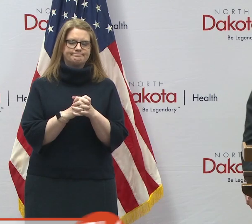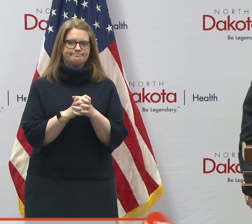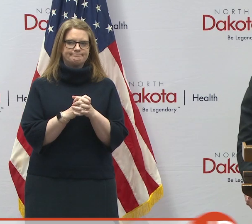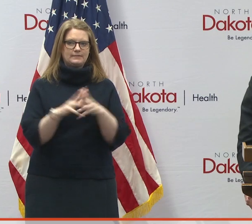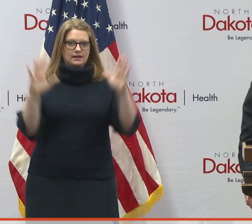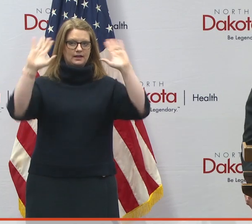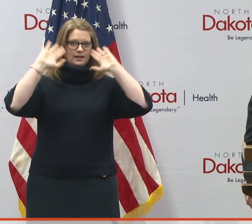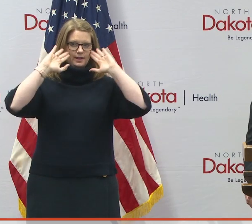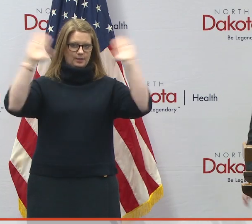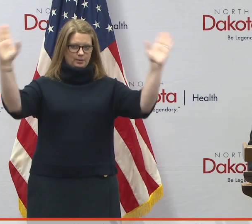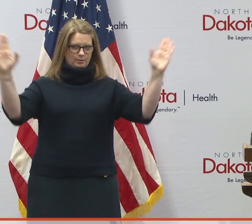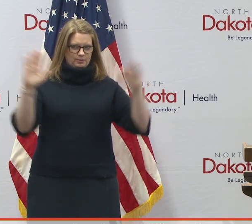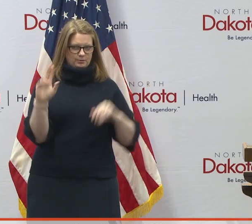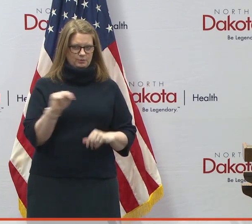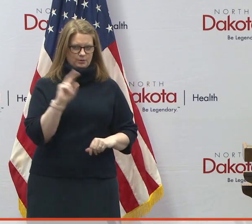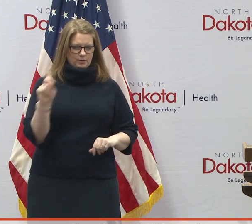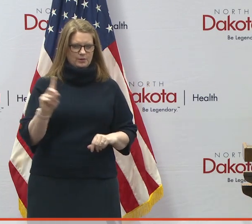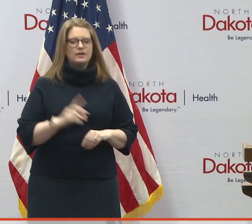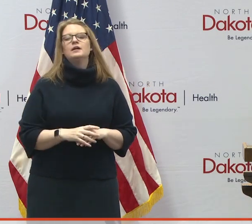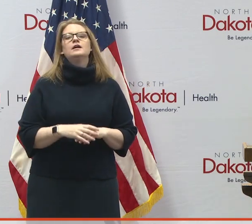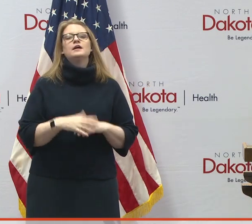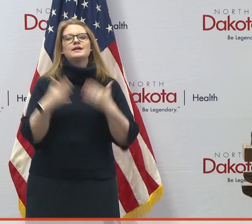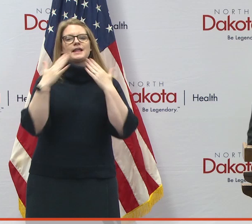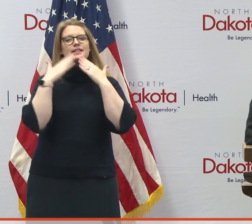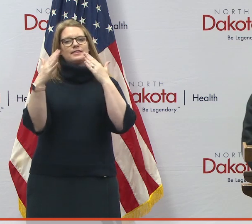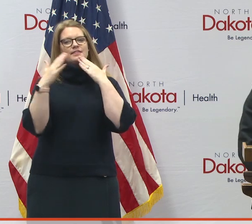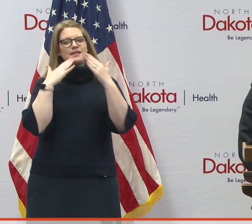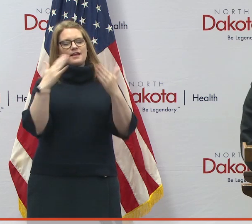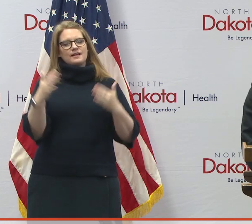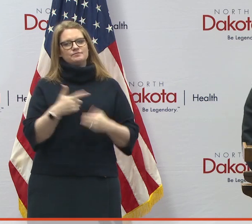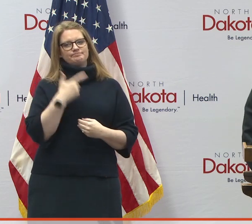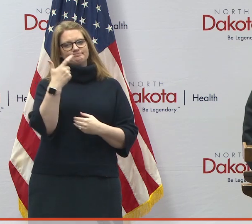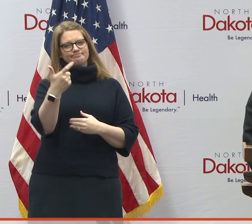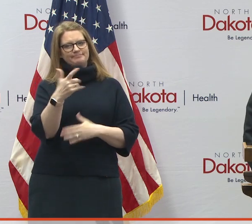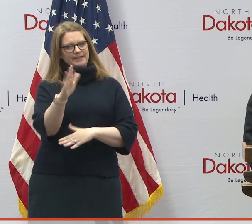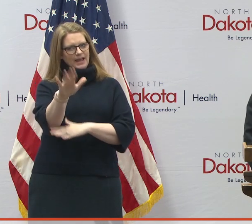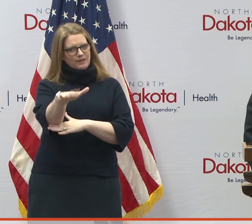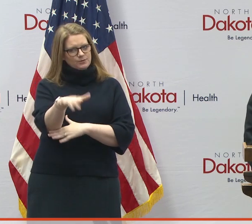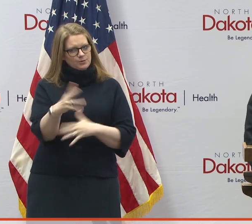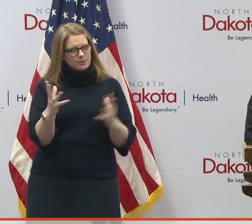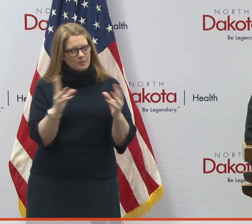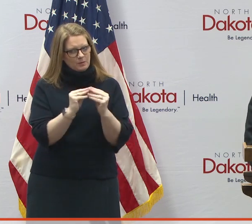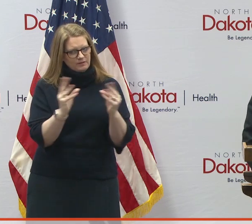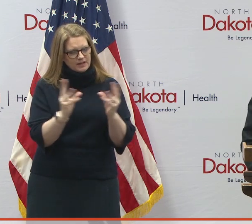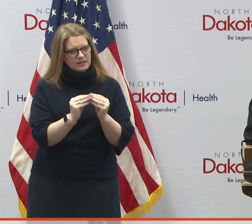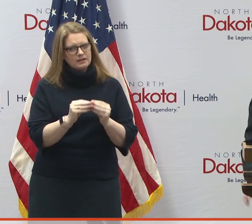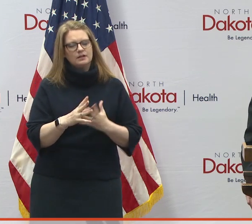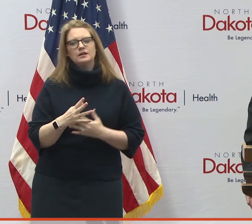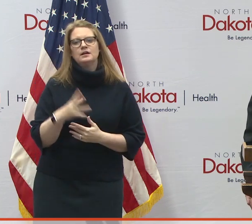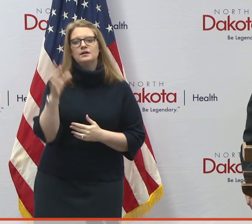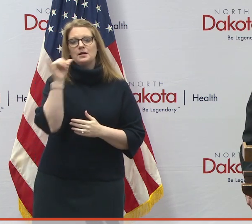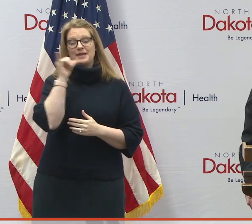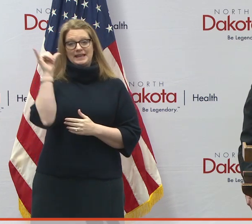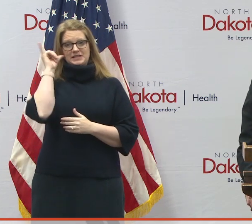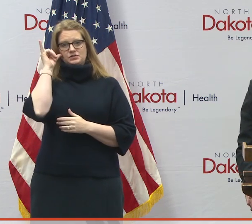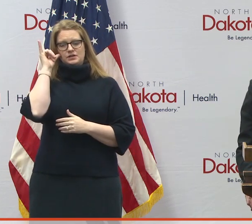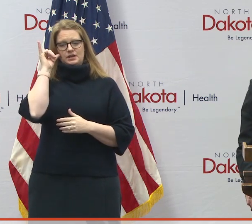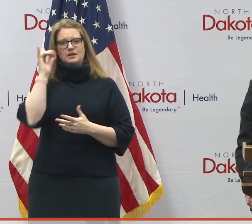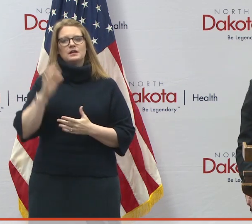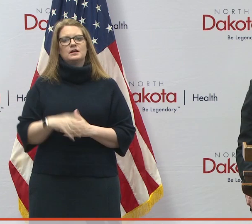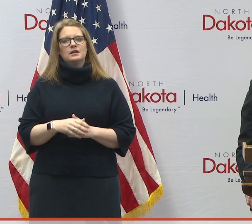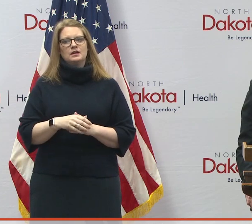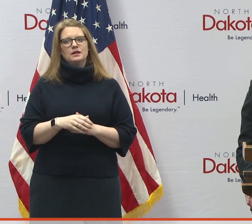Hello North Dakota. Thanks for tuning into our afternoon briefing. Yesterday we had a